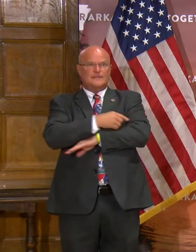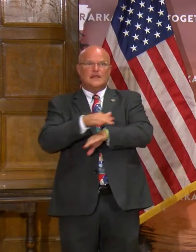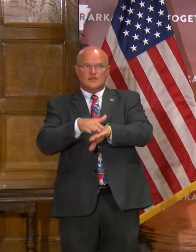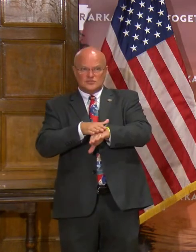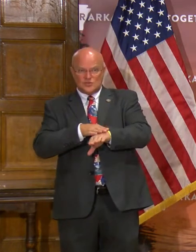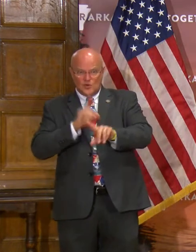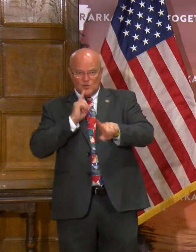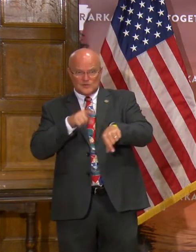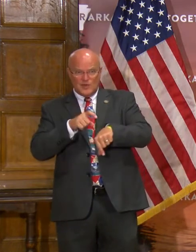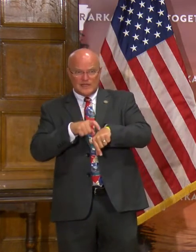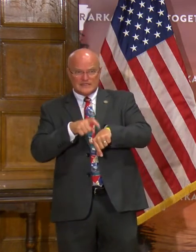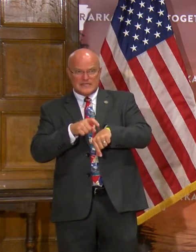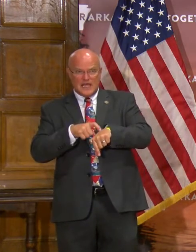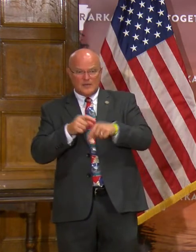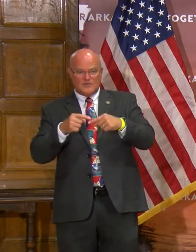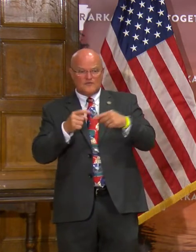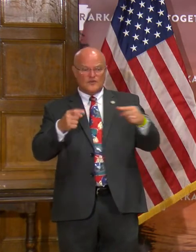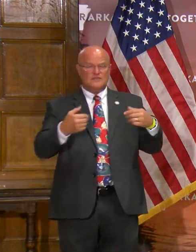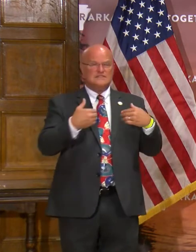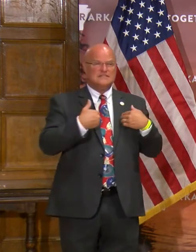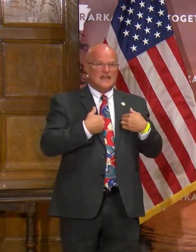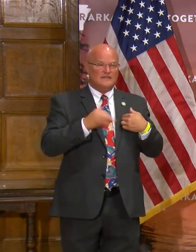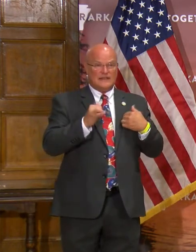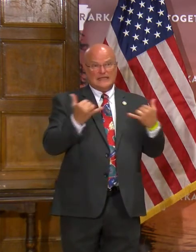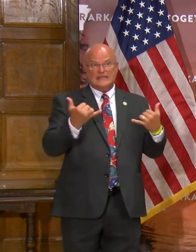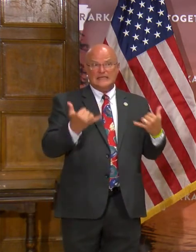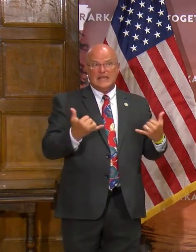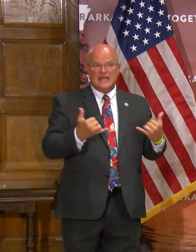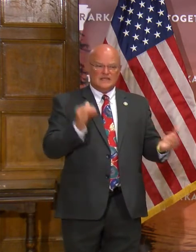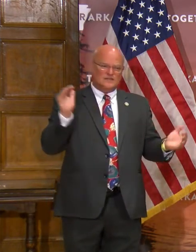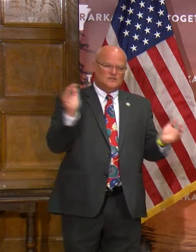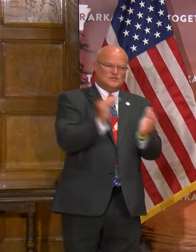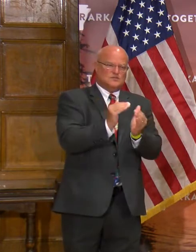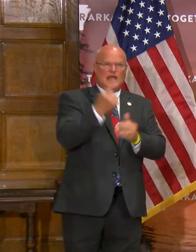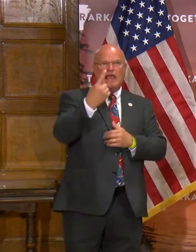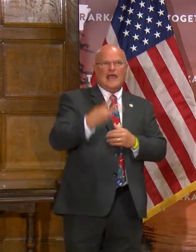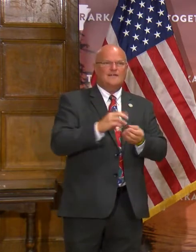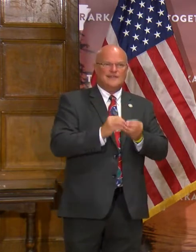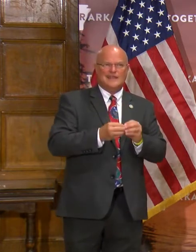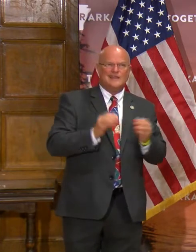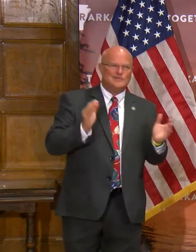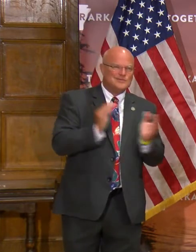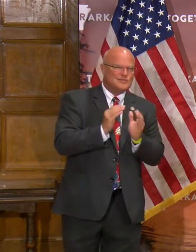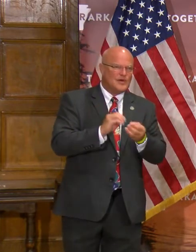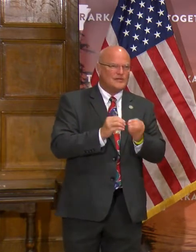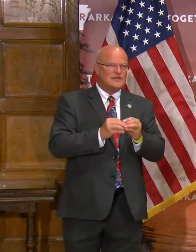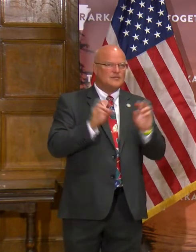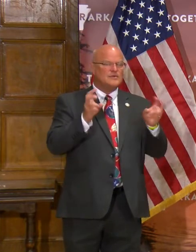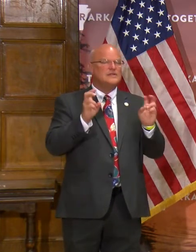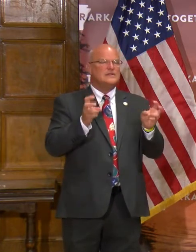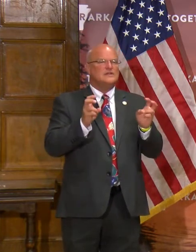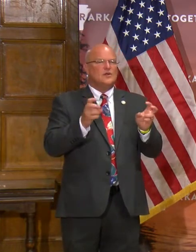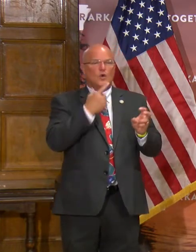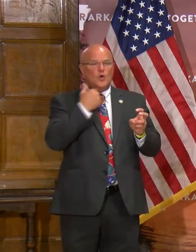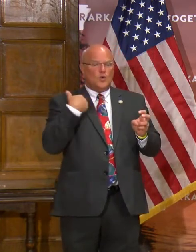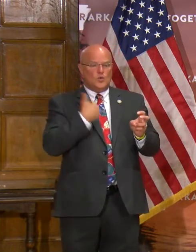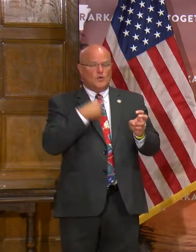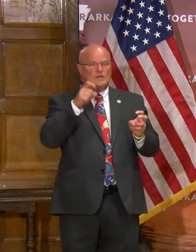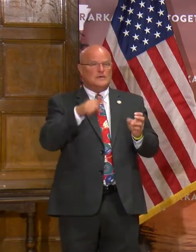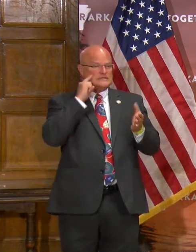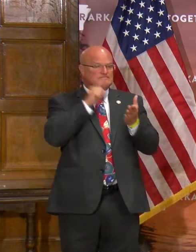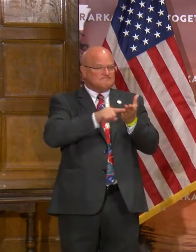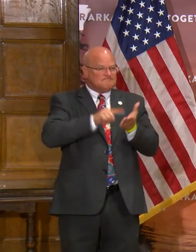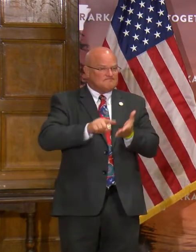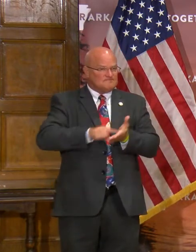response time versus having, like today, half that number in terms of who we have to